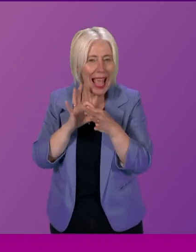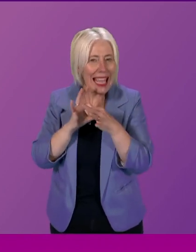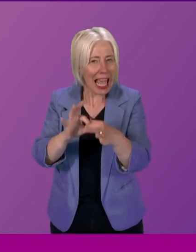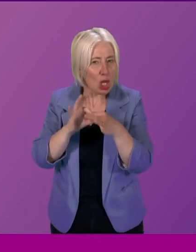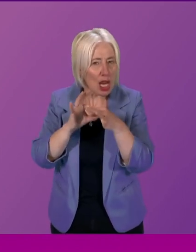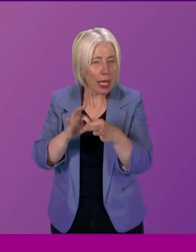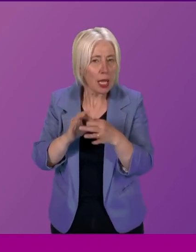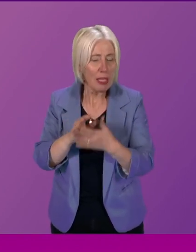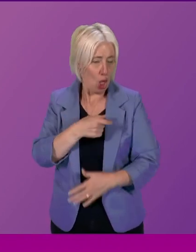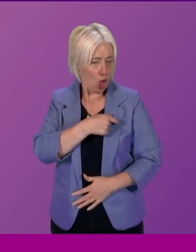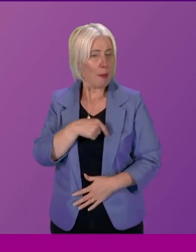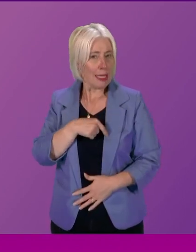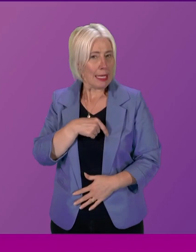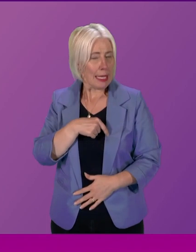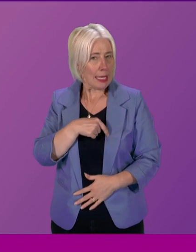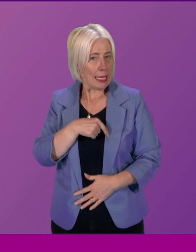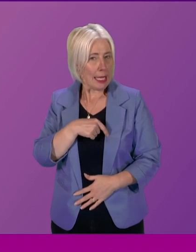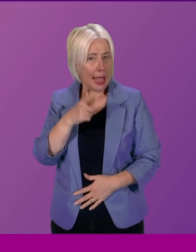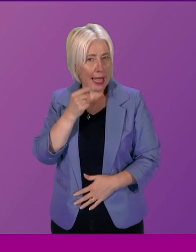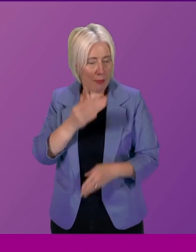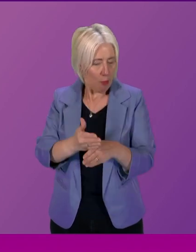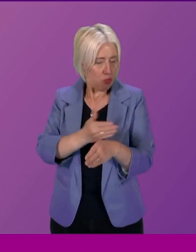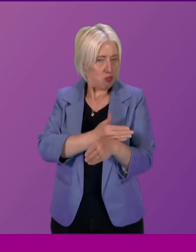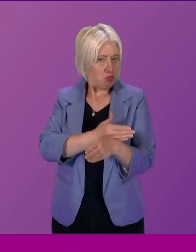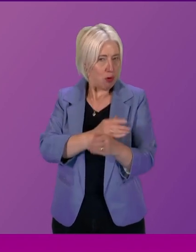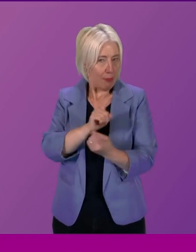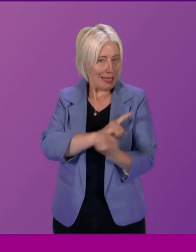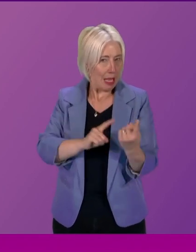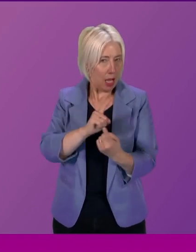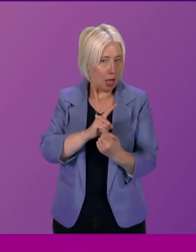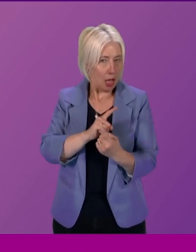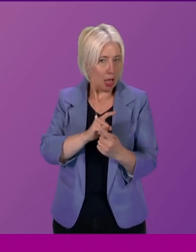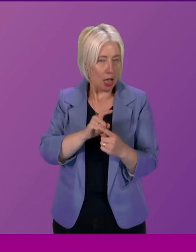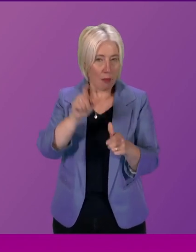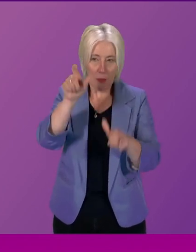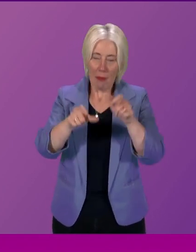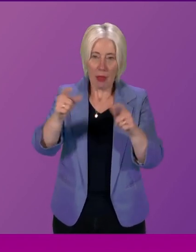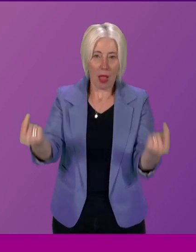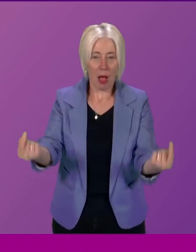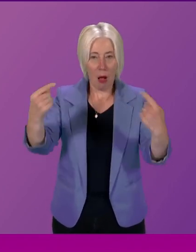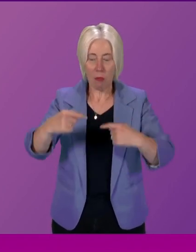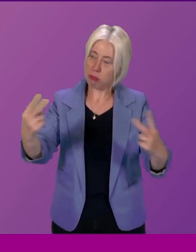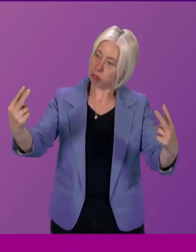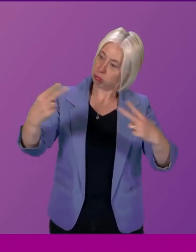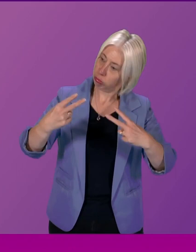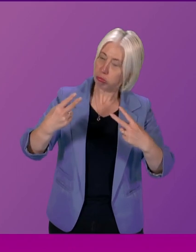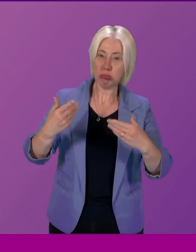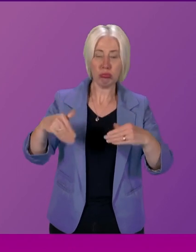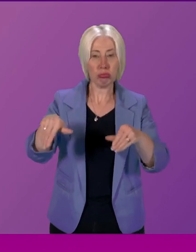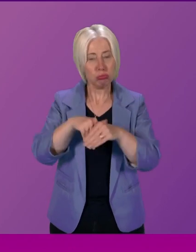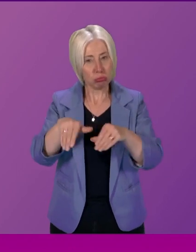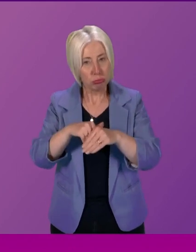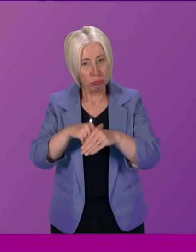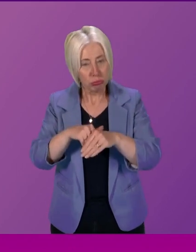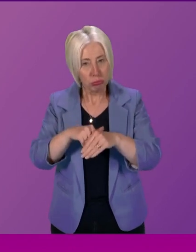people so the committee can have a prior meeting where people are allowed to contribute and participate in it